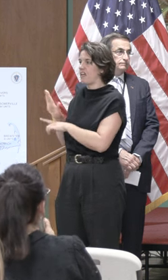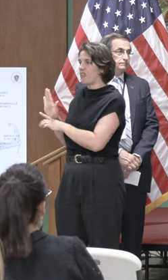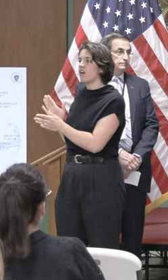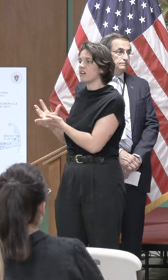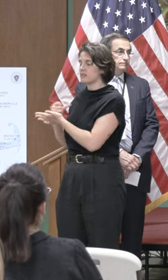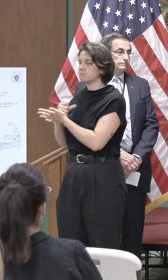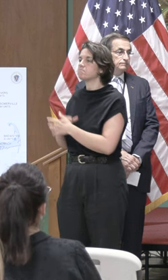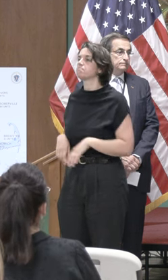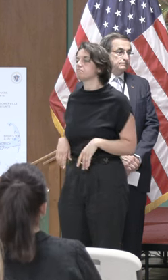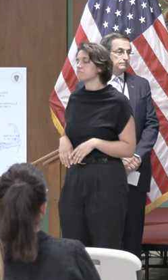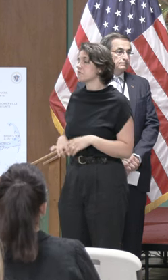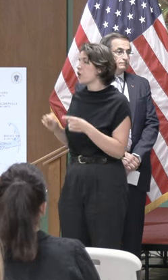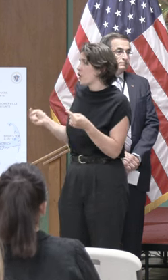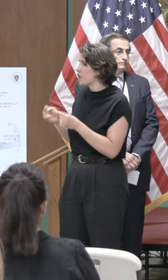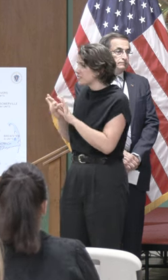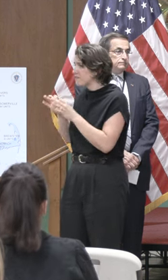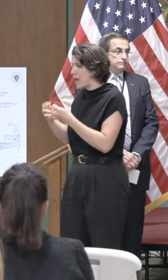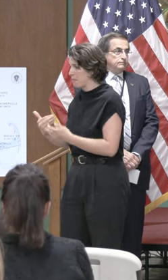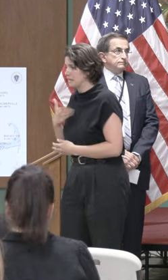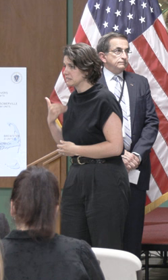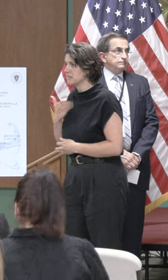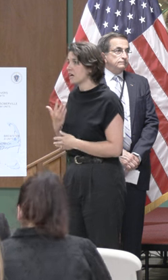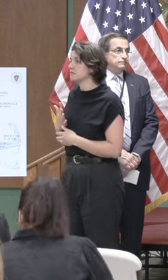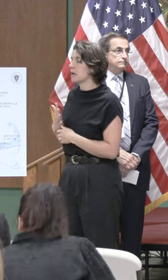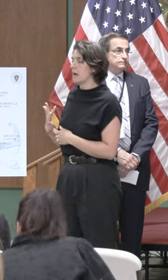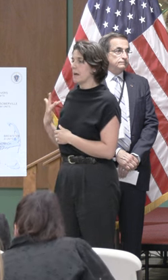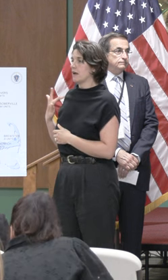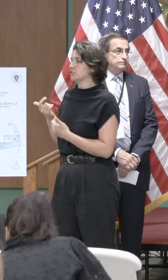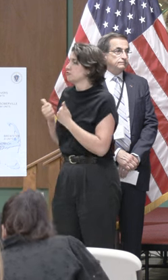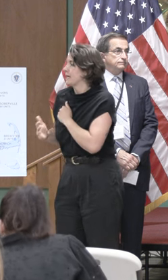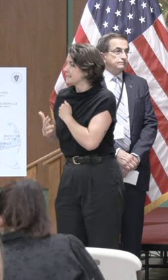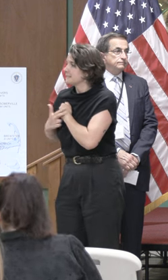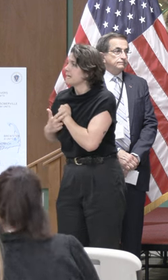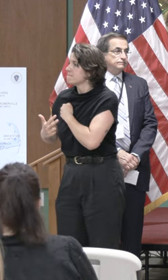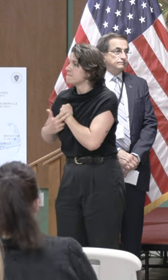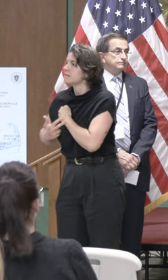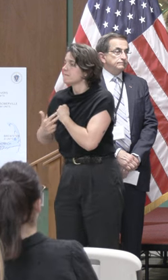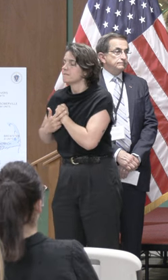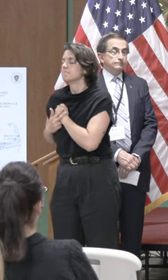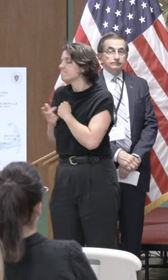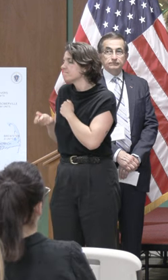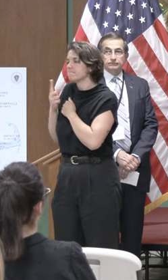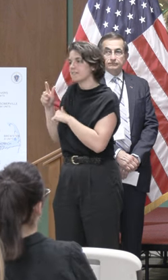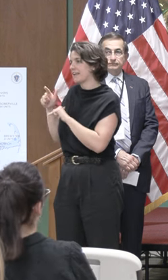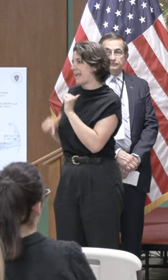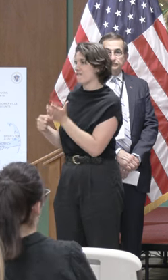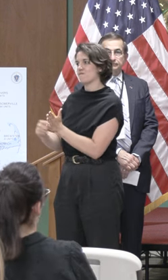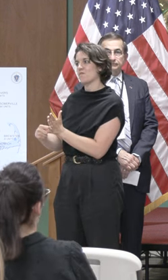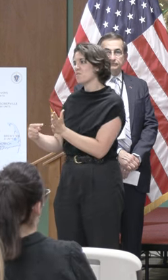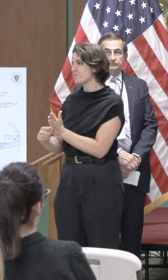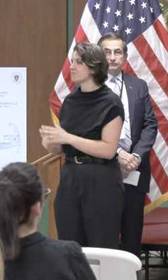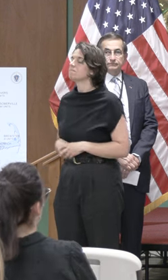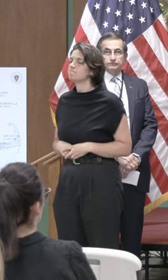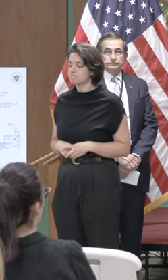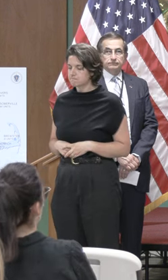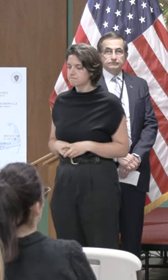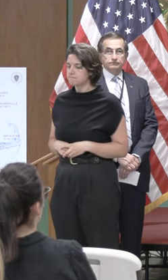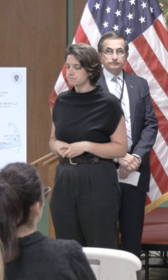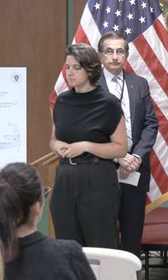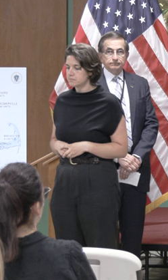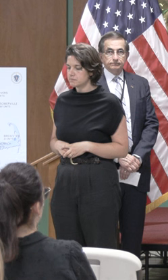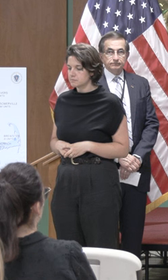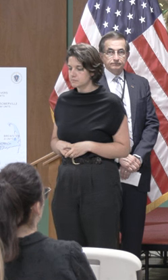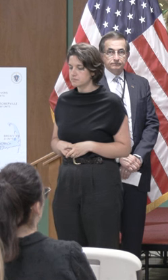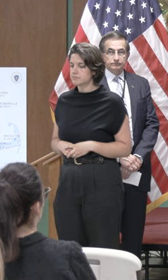matter no matter how much they save they find themselves priced out of the system every winter the executive office of